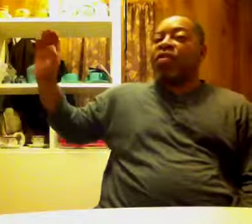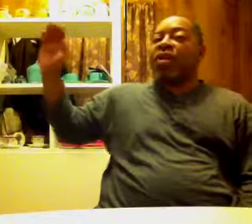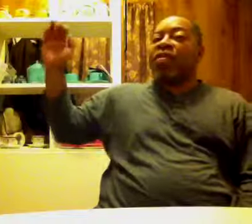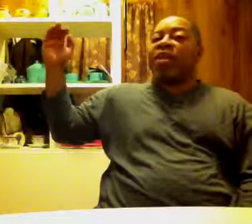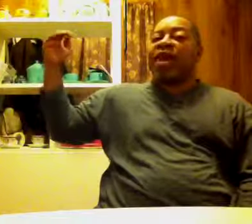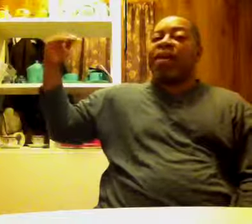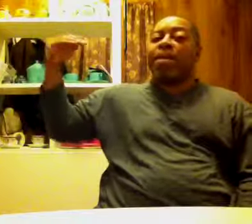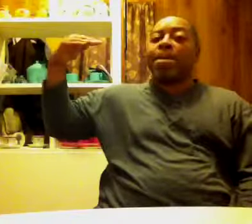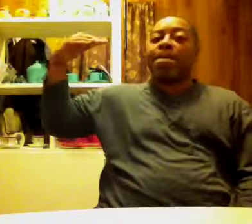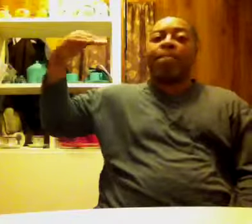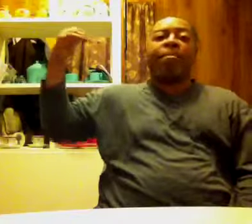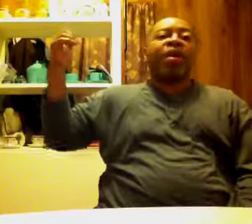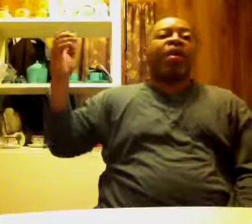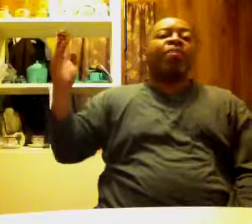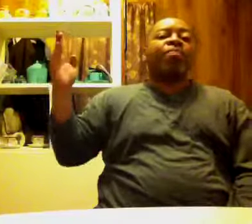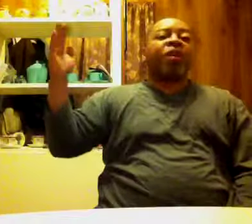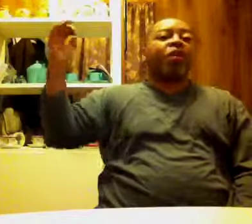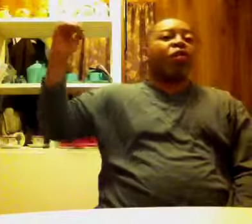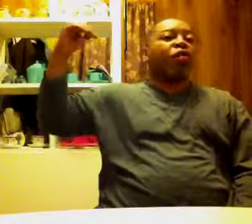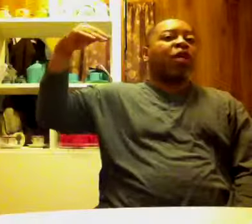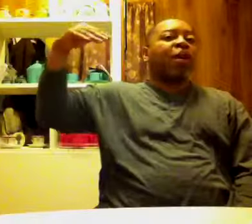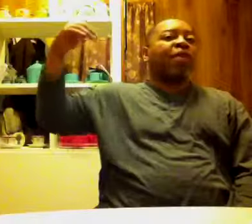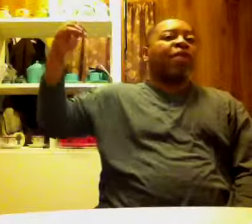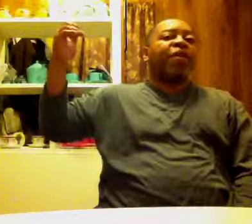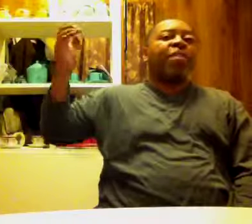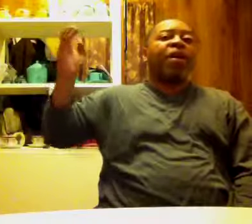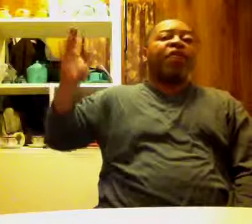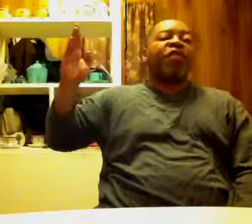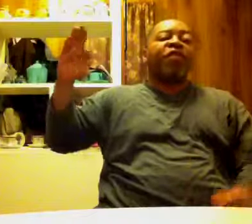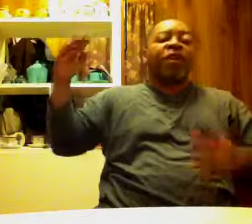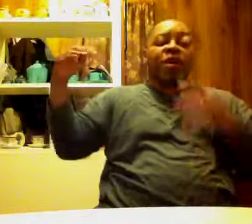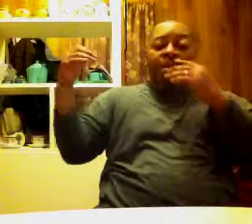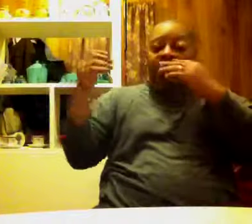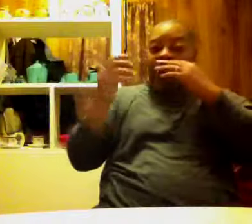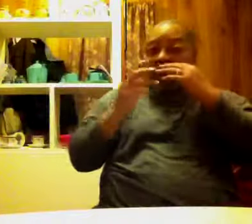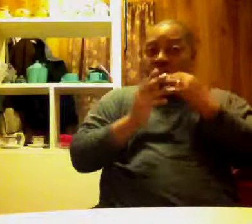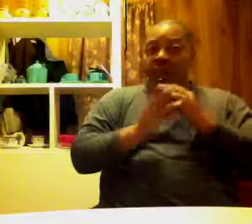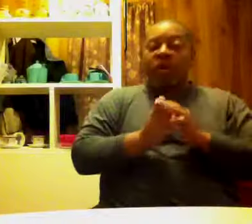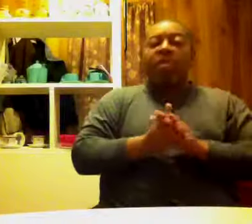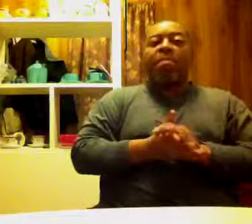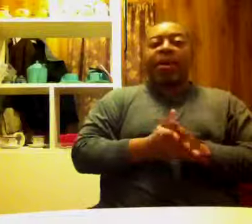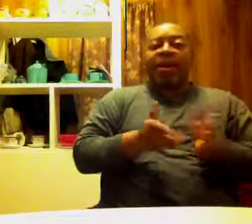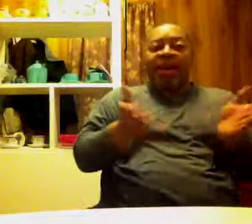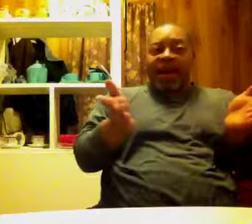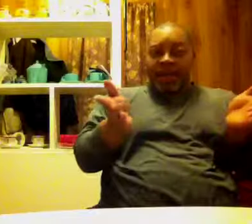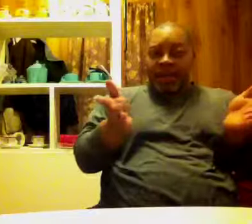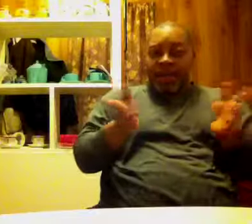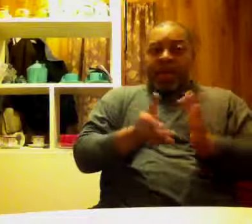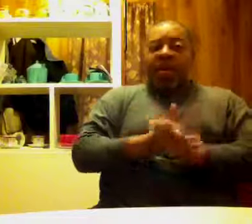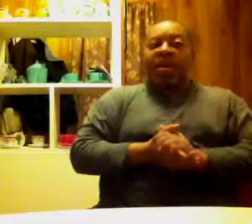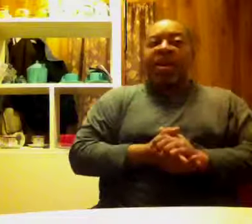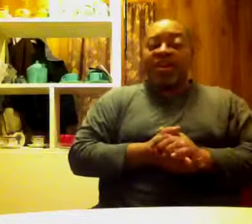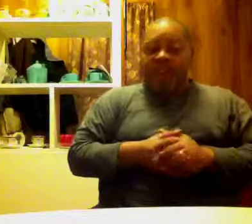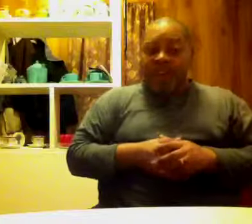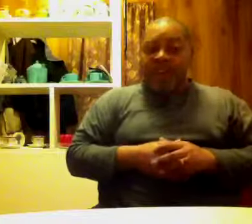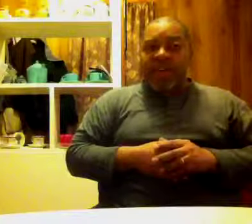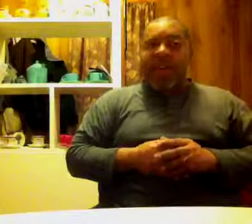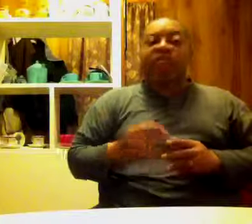this. Now, you know, it doesn't seem like very much, but when you combine that in an entire dance